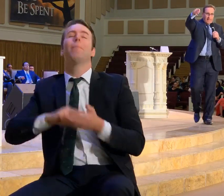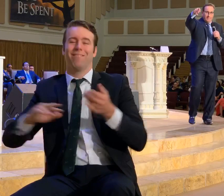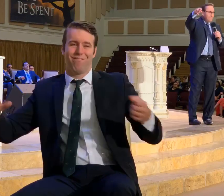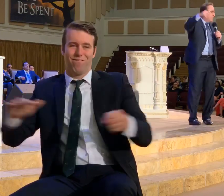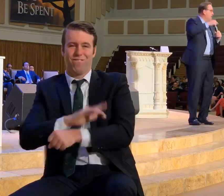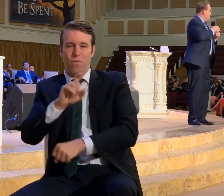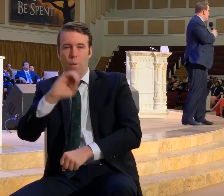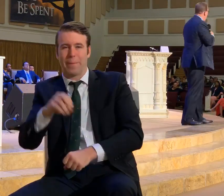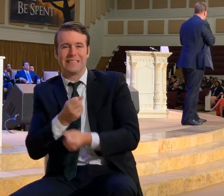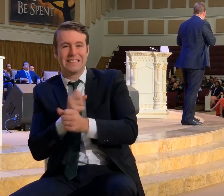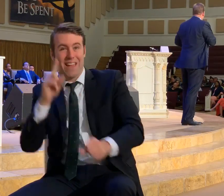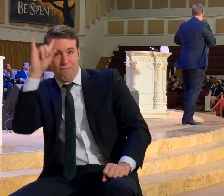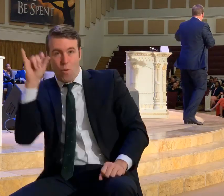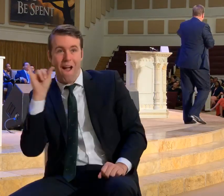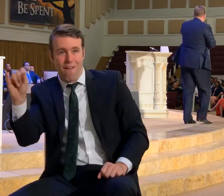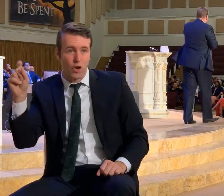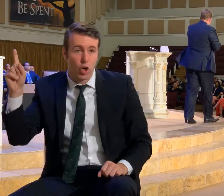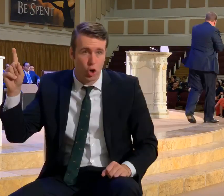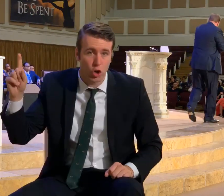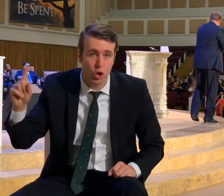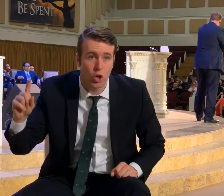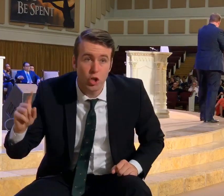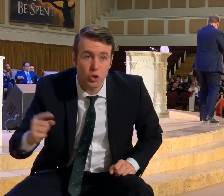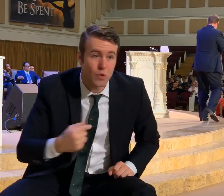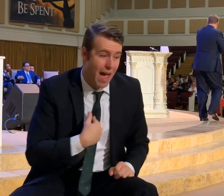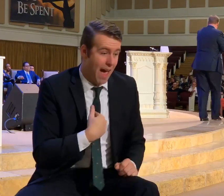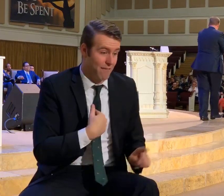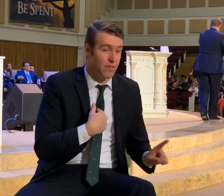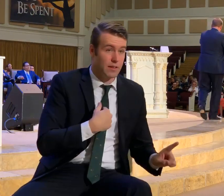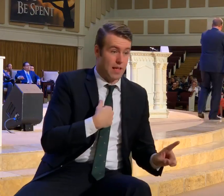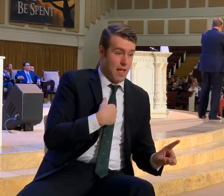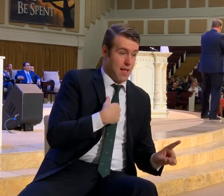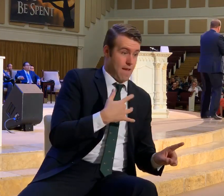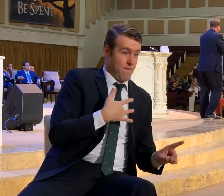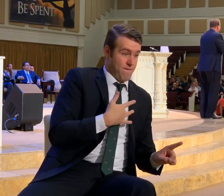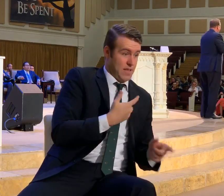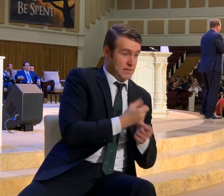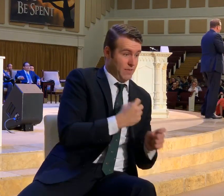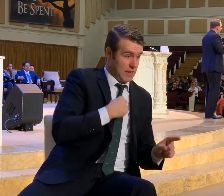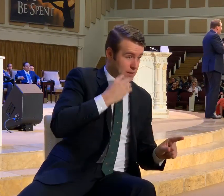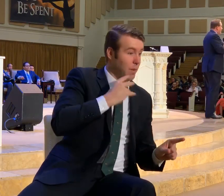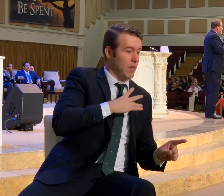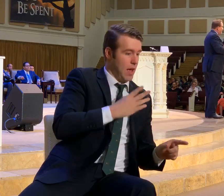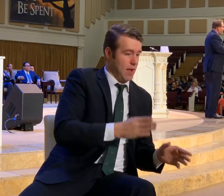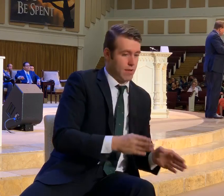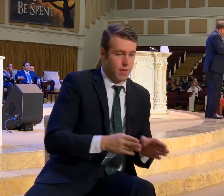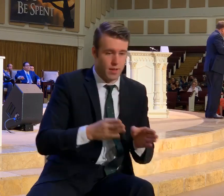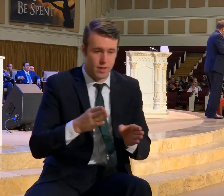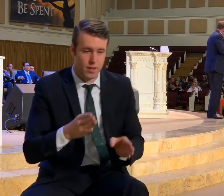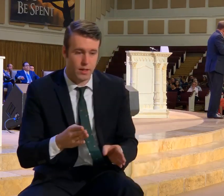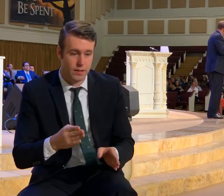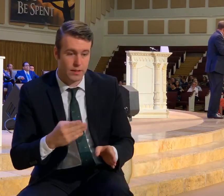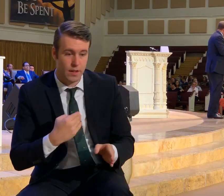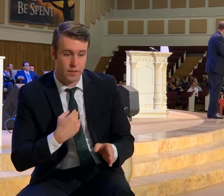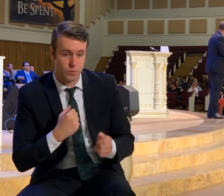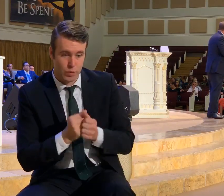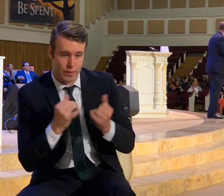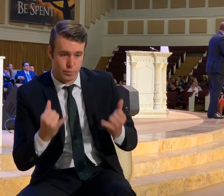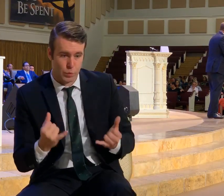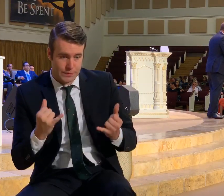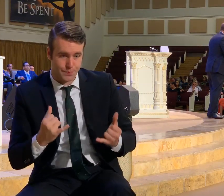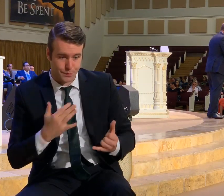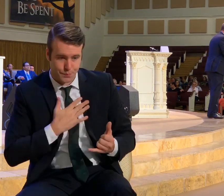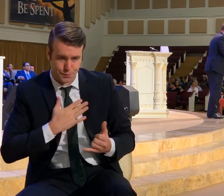eternally. So I have a past experience of salvation and now I'm being saved in the present